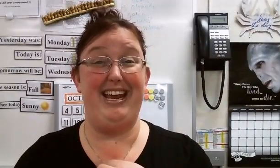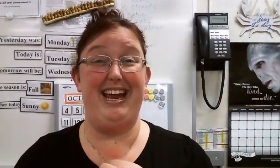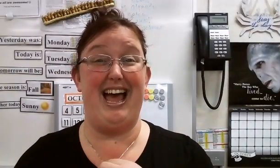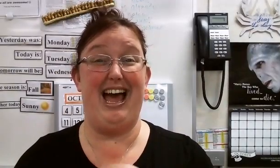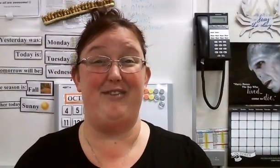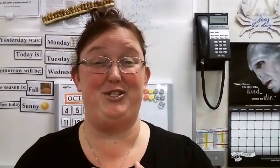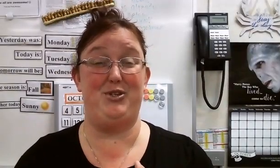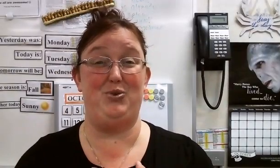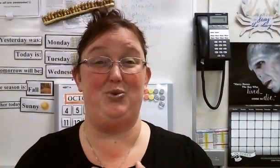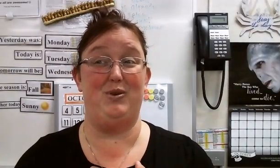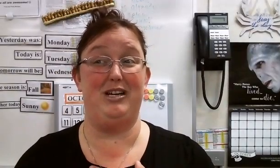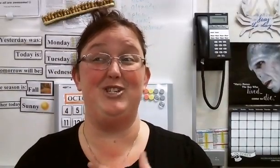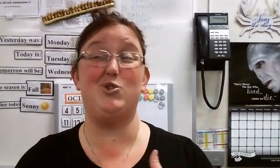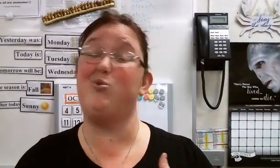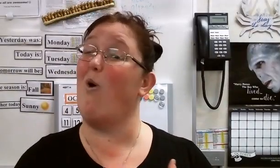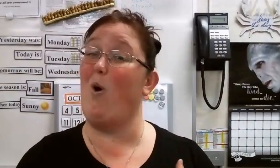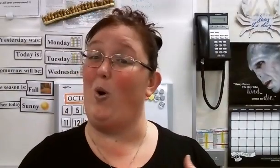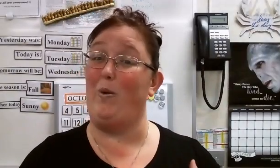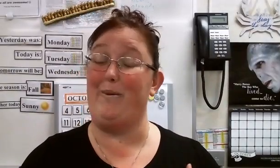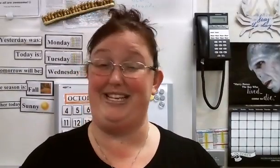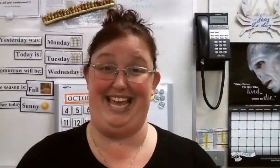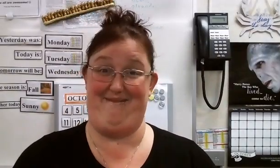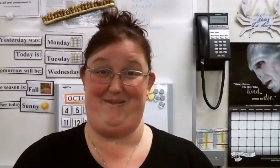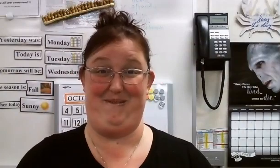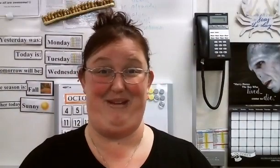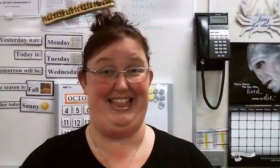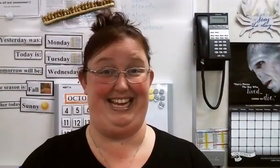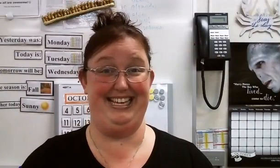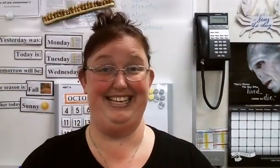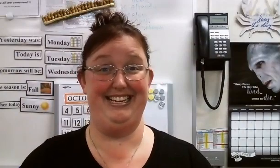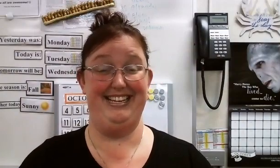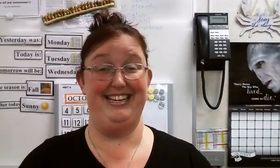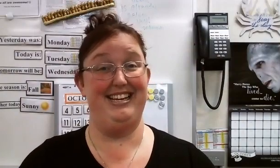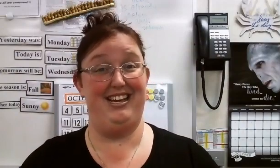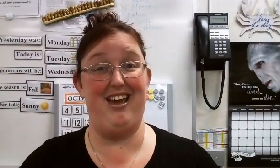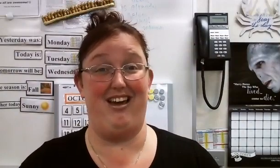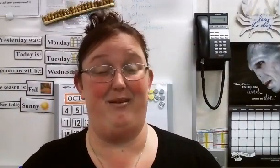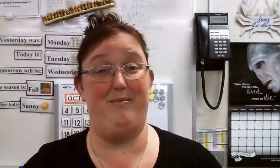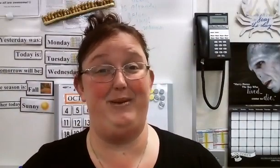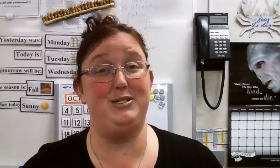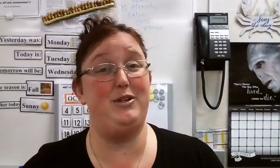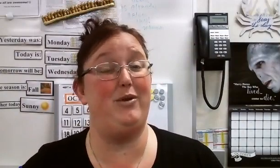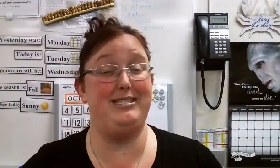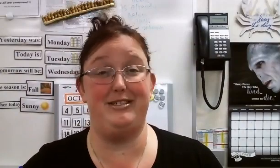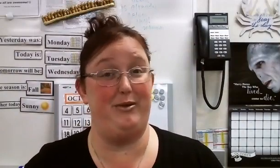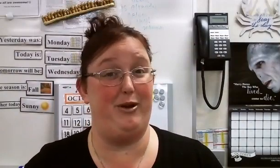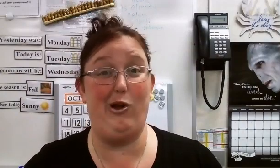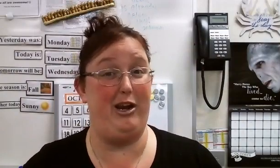have to control what we say about what we think. Yeah, because we don't necessarily want to hurt